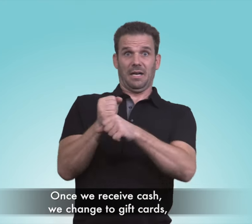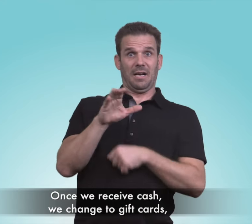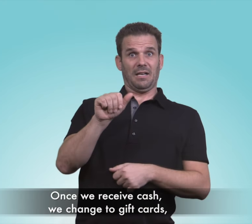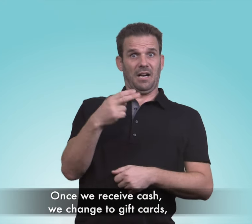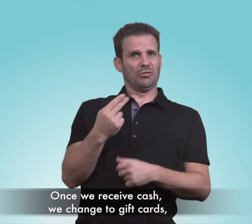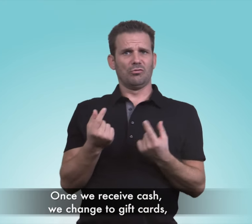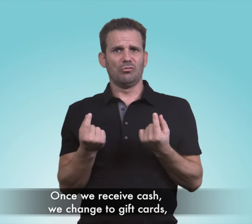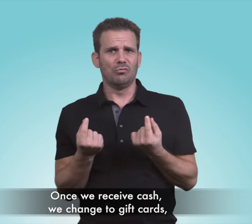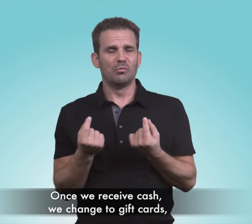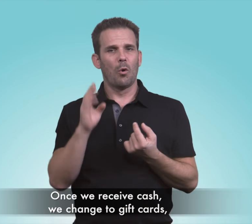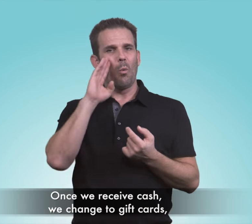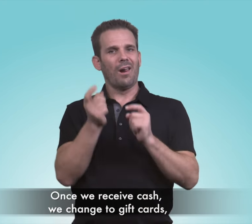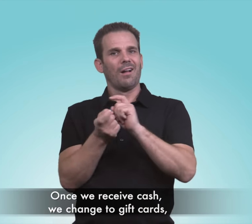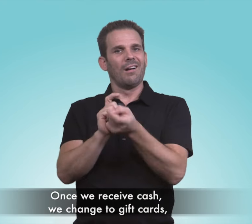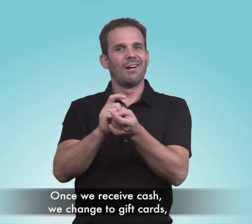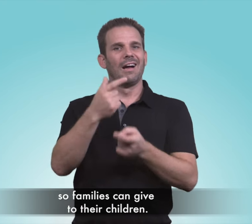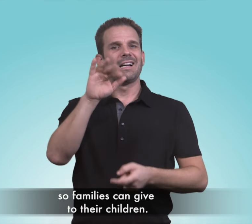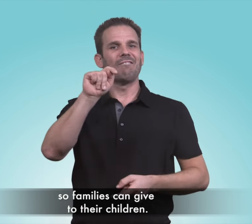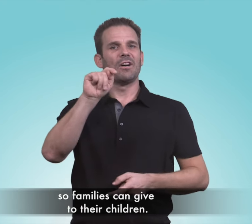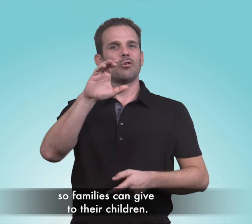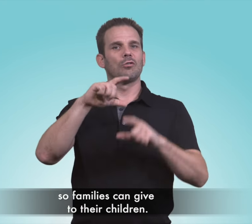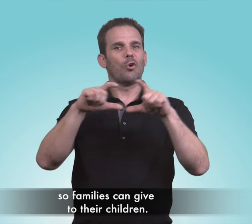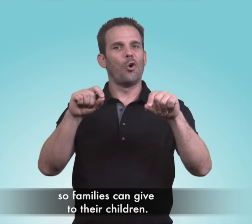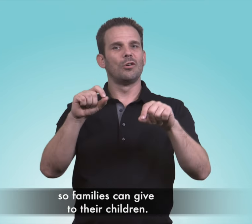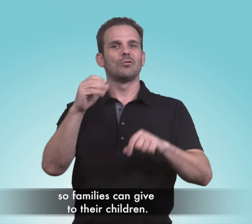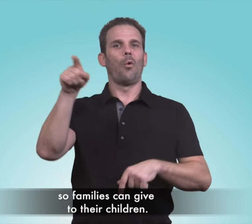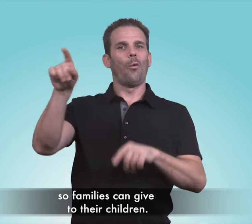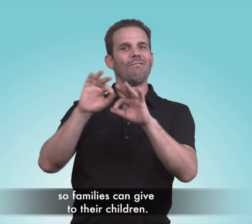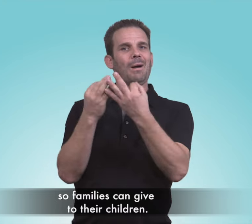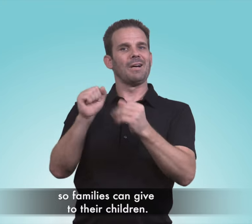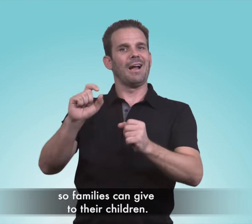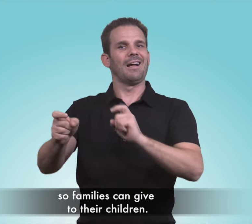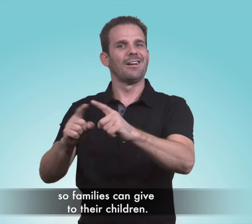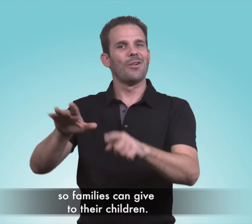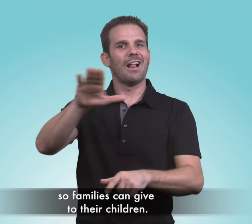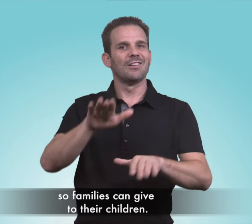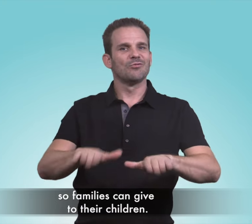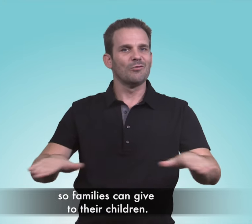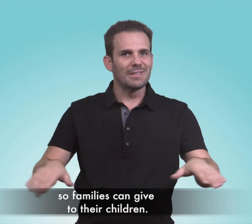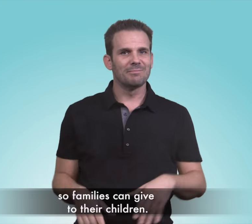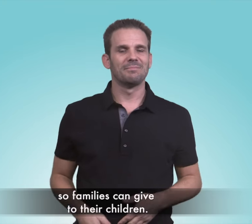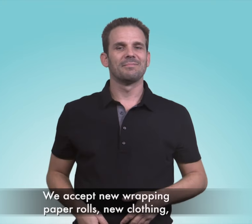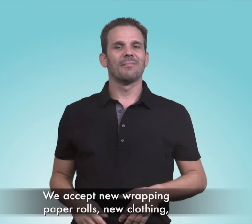Once we receive a cash donation we will convert it to a gift card so that families can give gifts to their children.